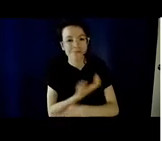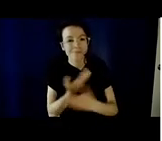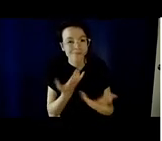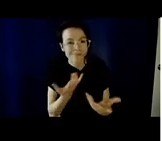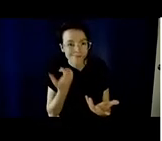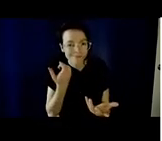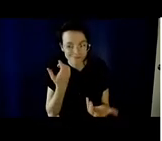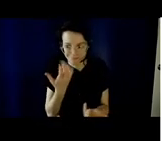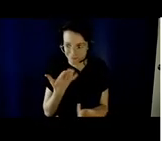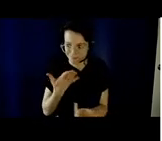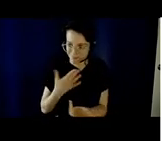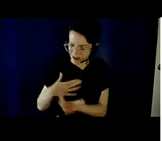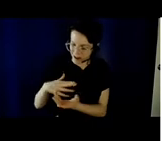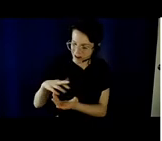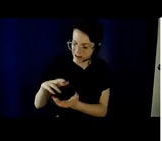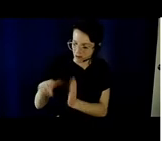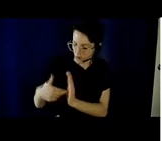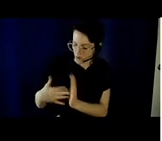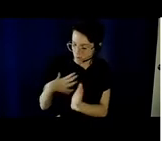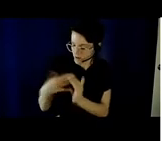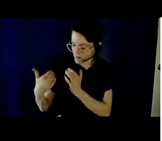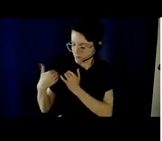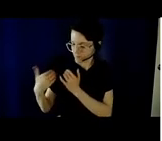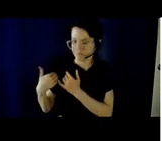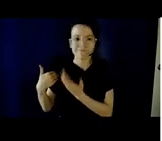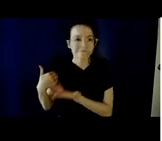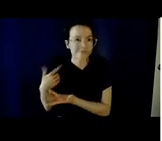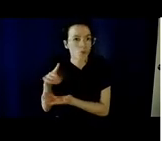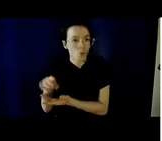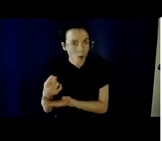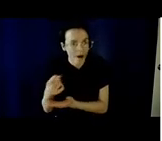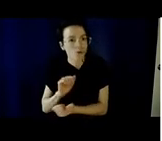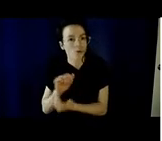However, this is currently the only way to meet my teaching duties.